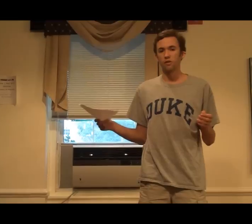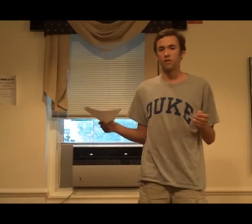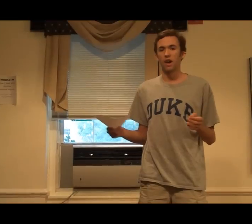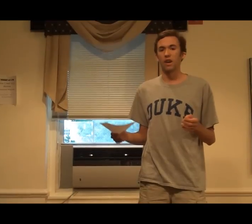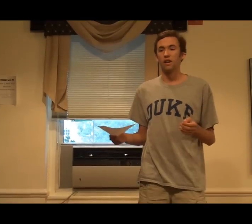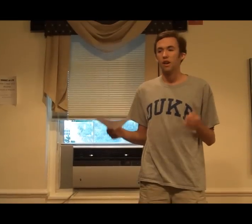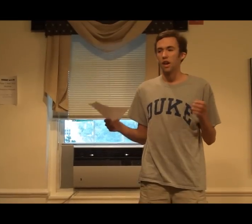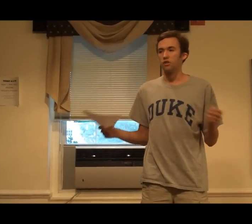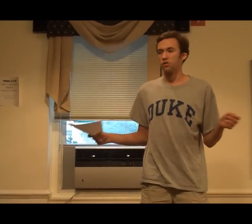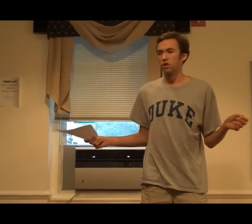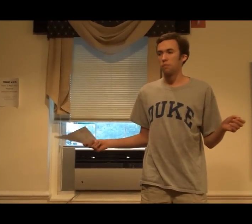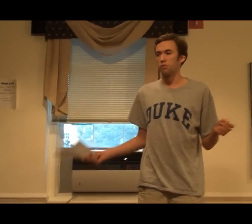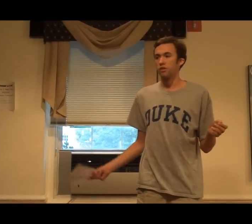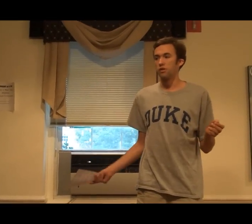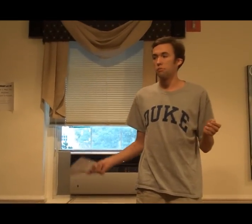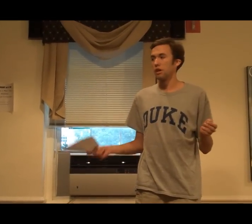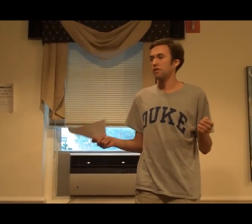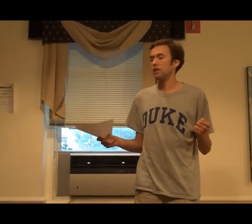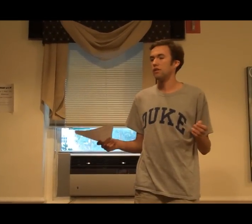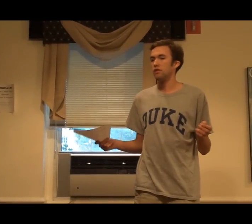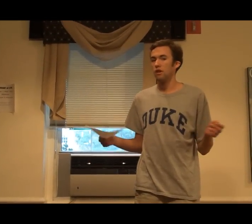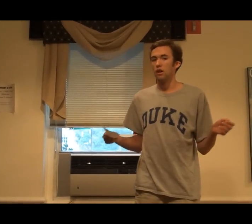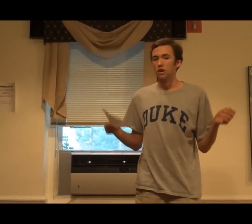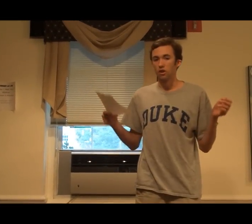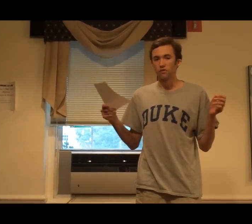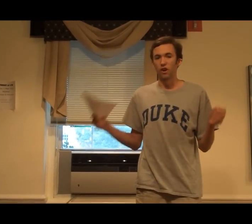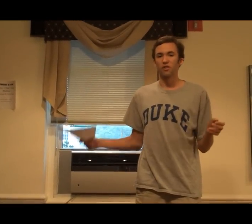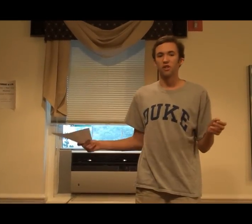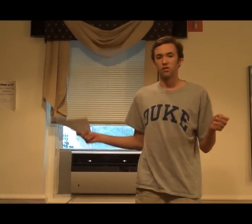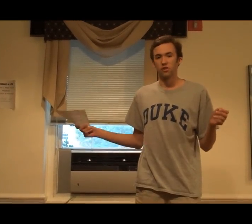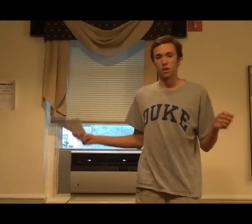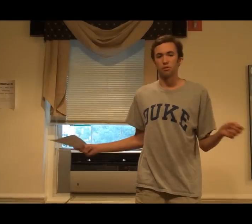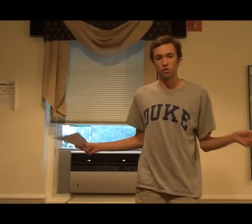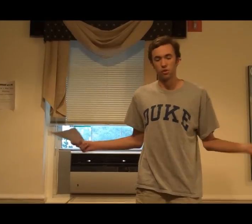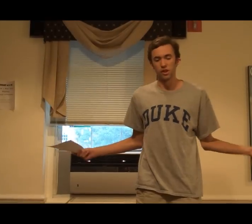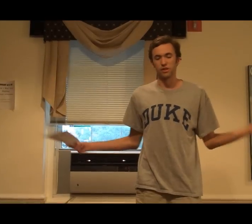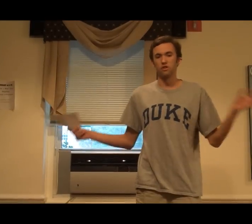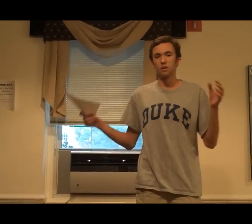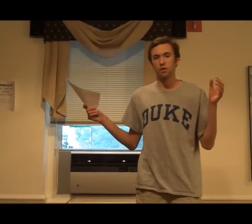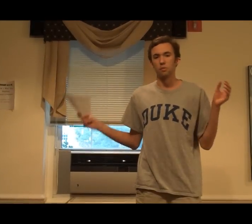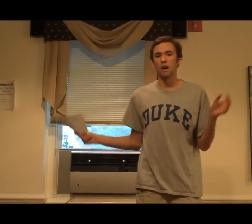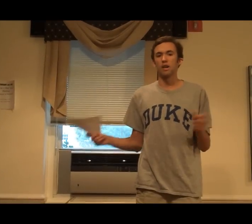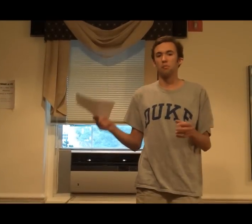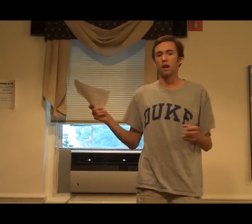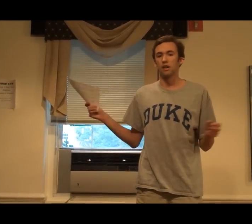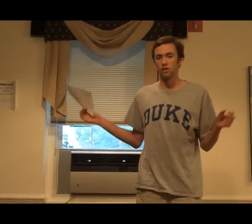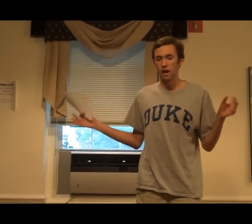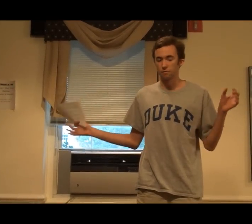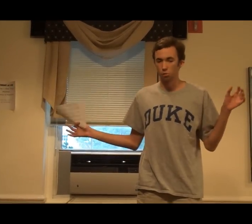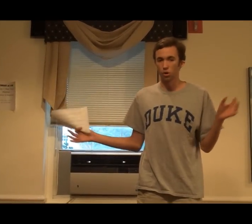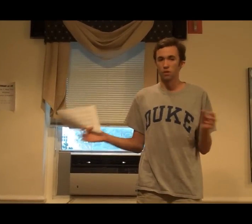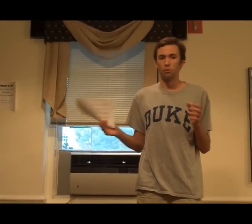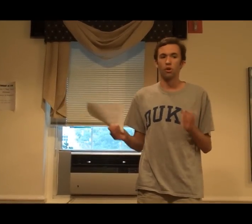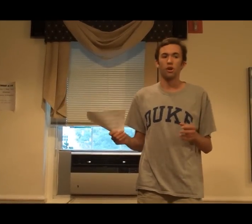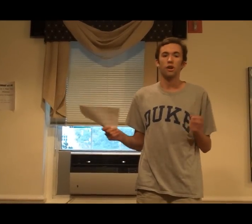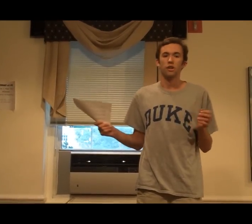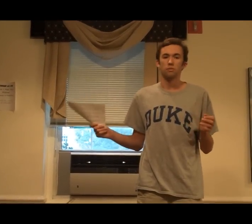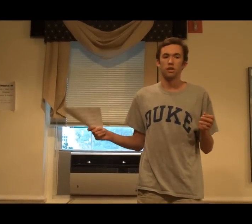than that and you'll join up with chimpanzees. You go farther and you'll join up with gorillas and you keep going back and back and you'll have more and more species